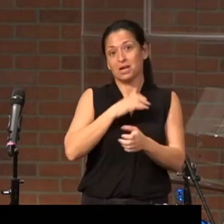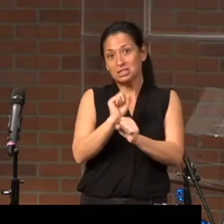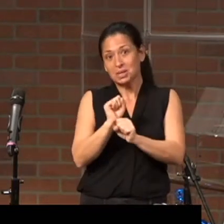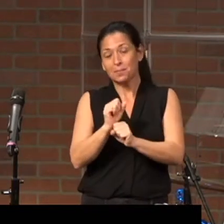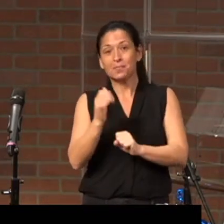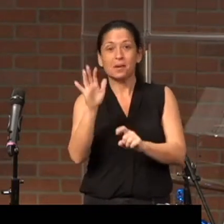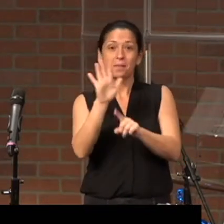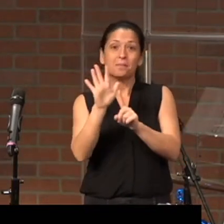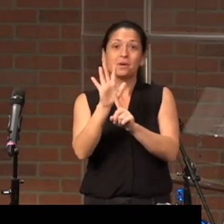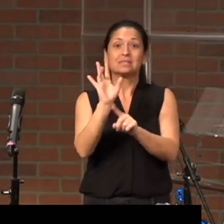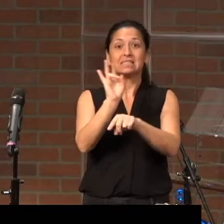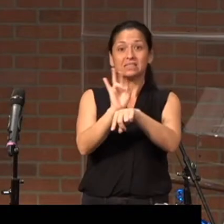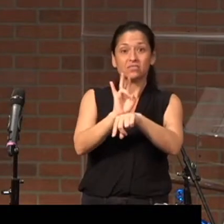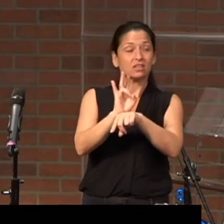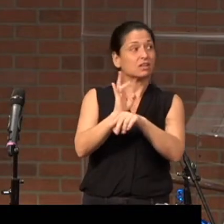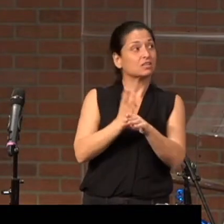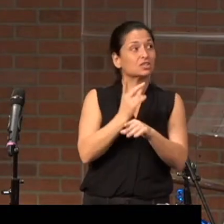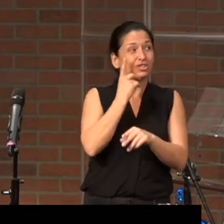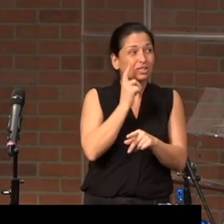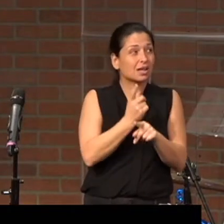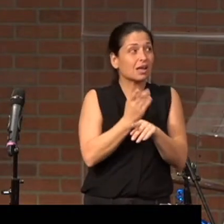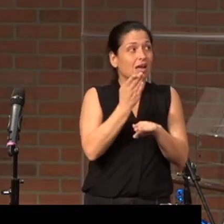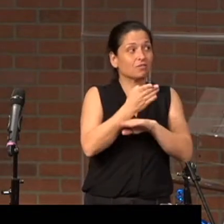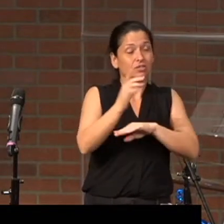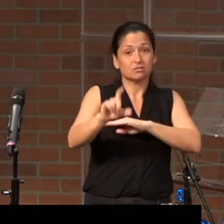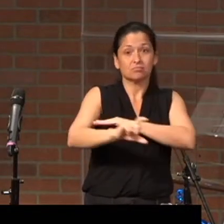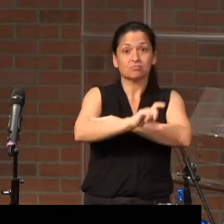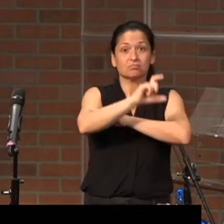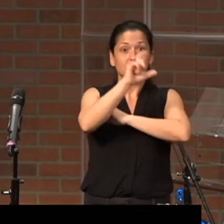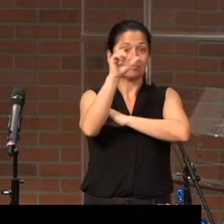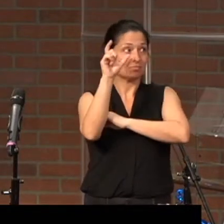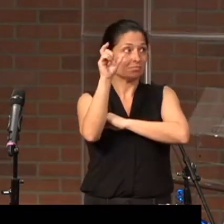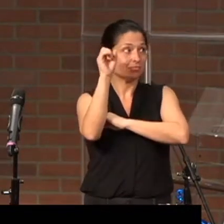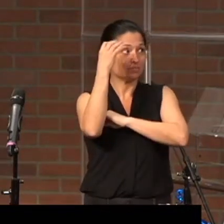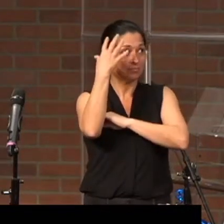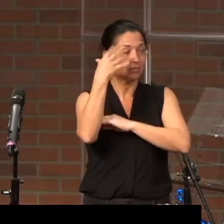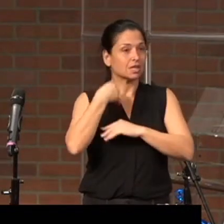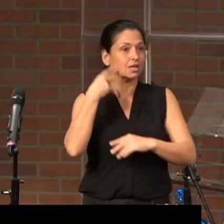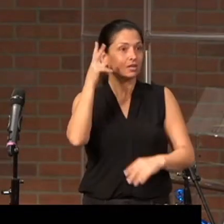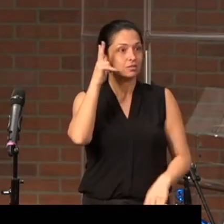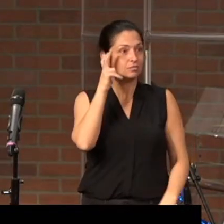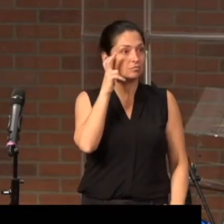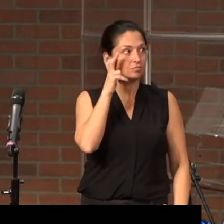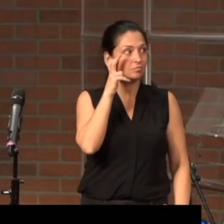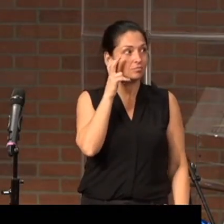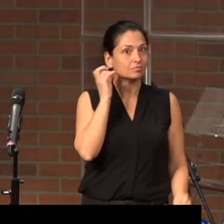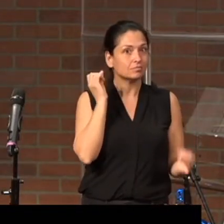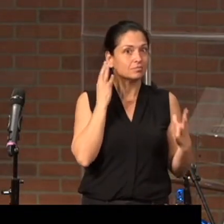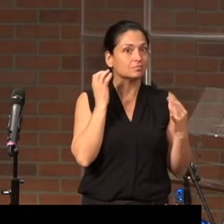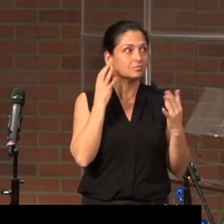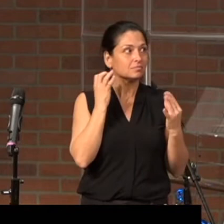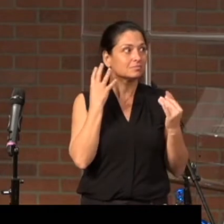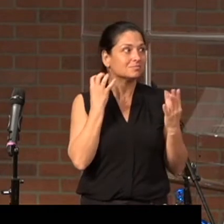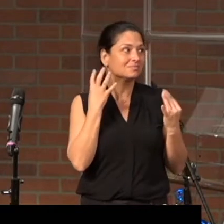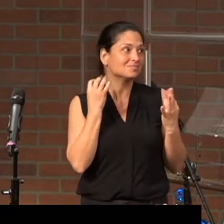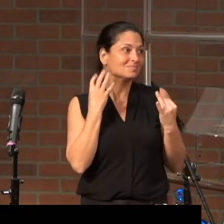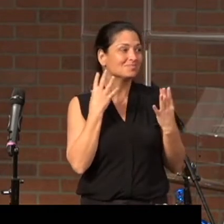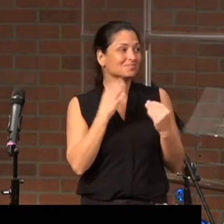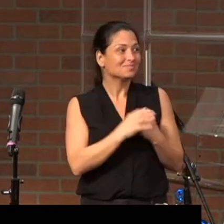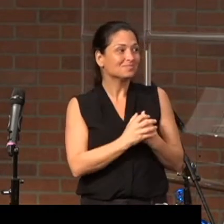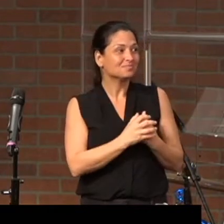o'clock, just after the sunrise, I hear, mmm, mmm, mmm, mmm, mmm, mmm.